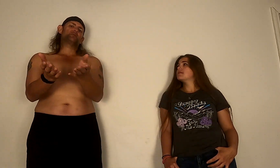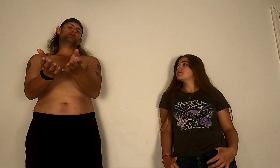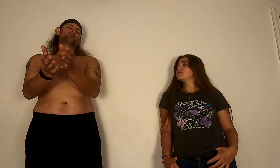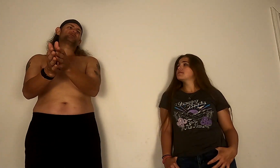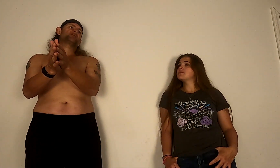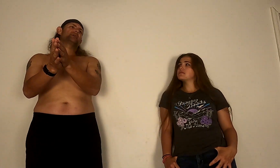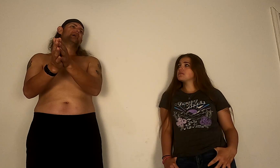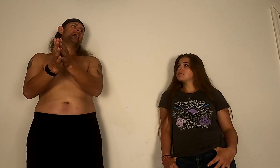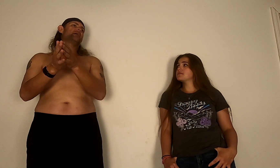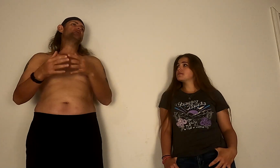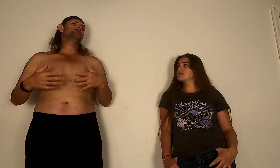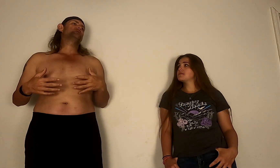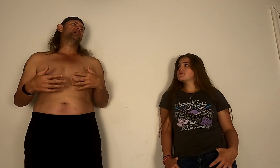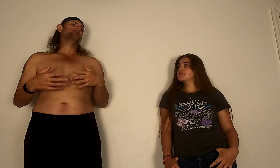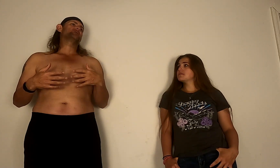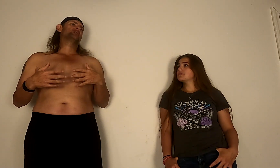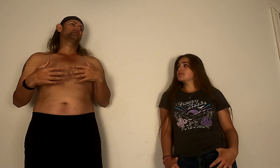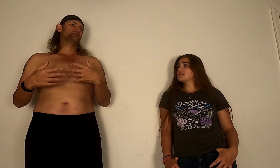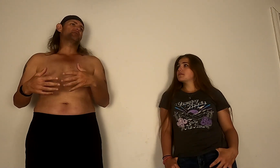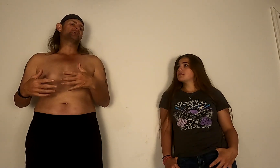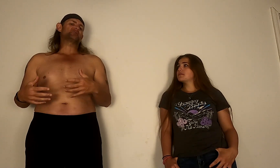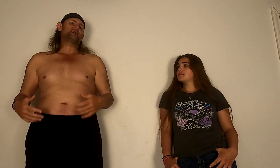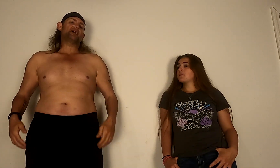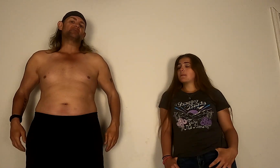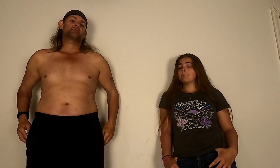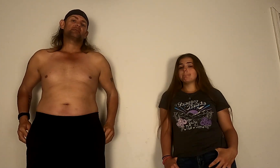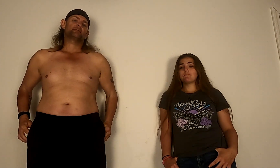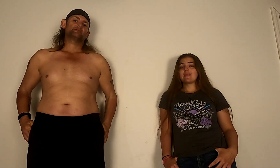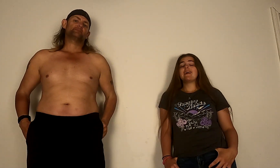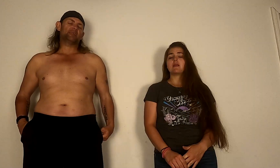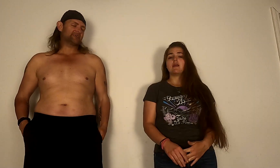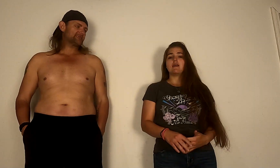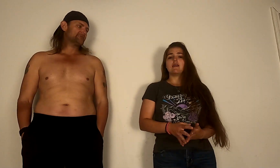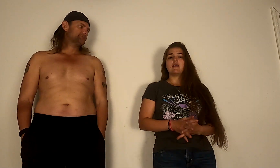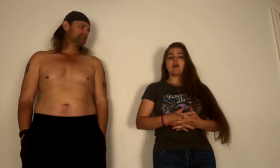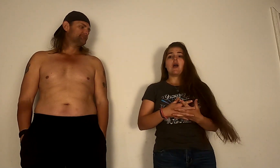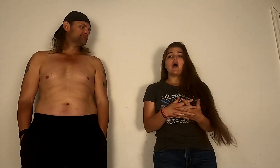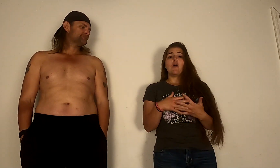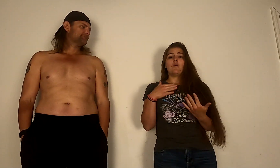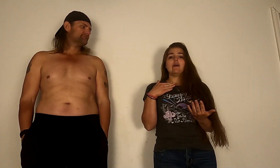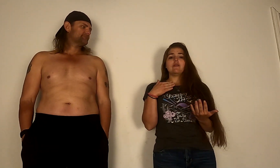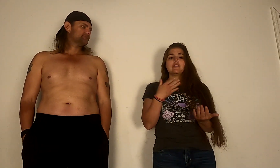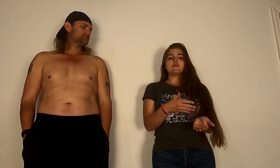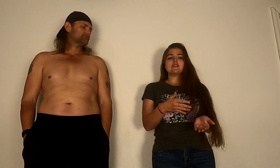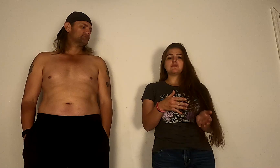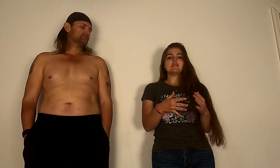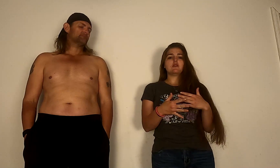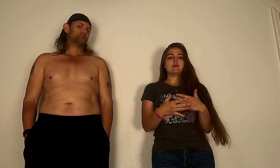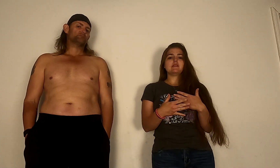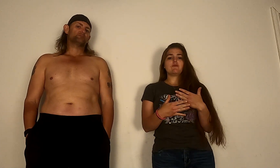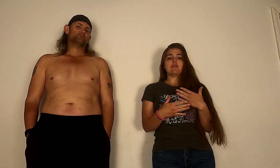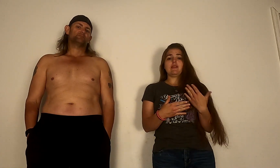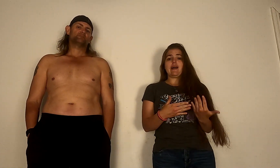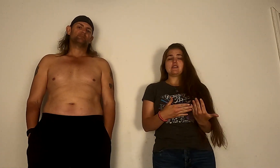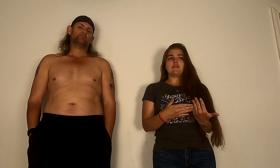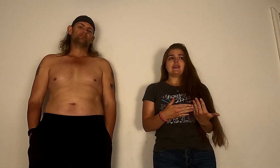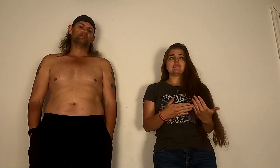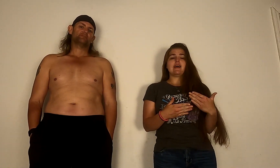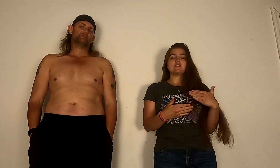the viewers how you felt during this fast. Alexis? Well this fast was a little bit different than last fast. Last